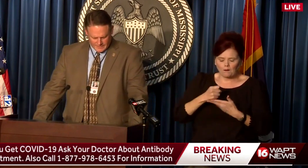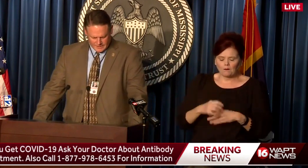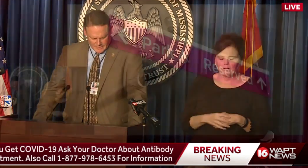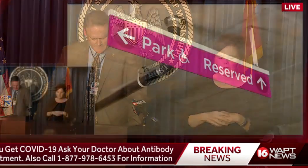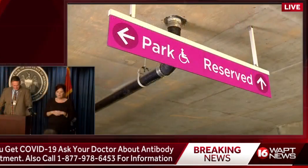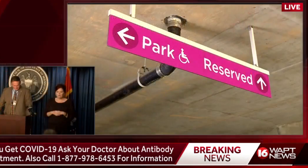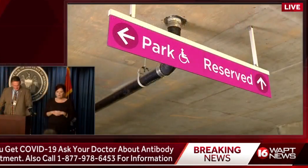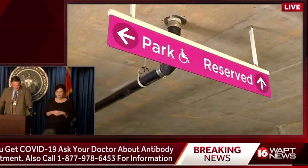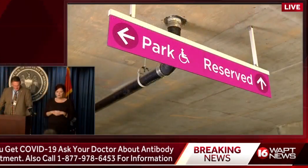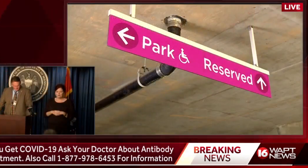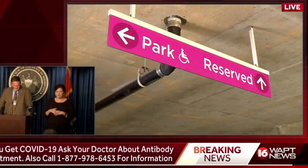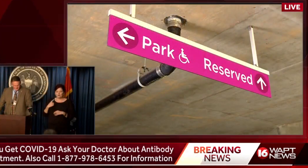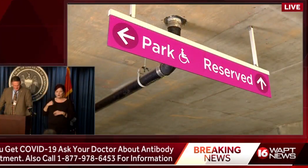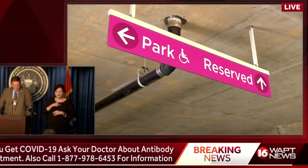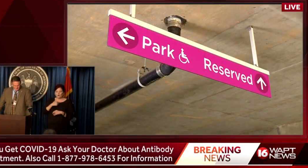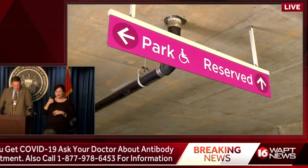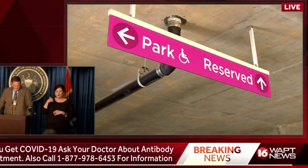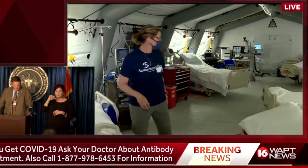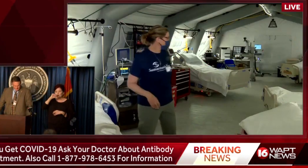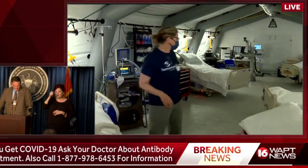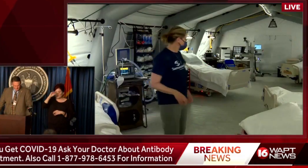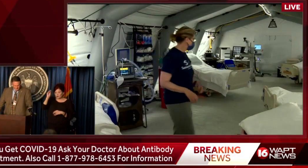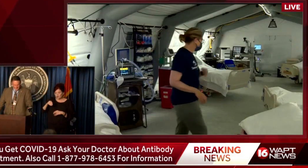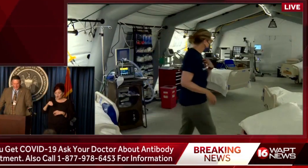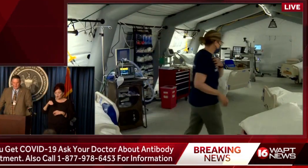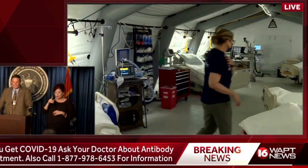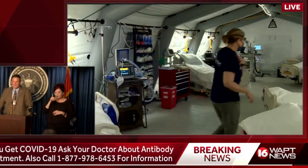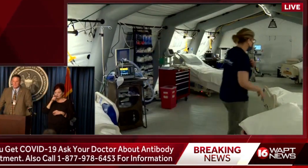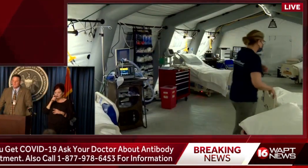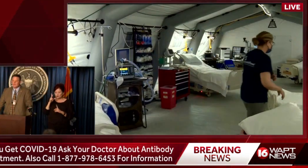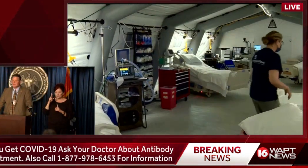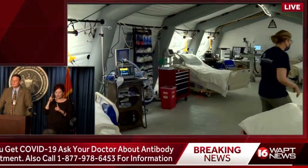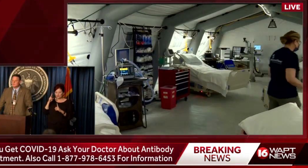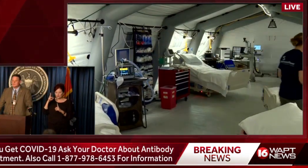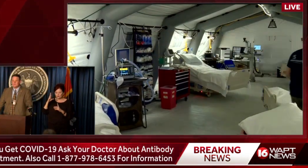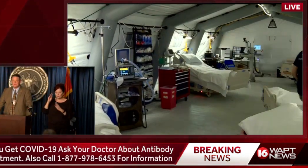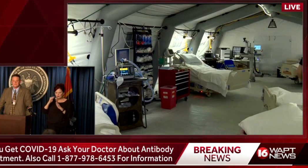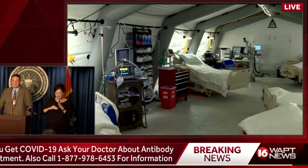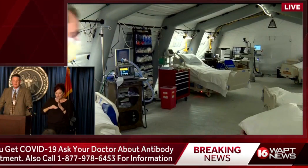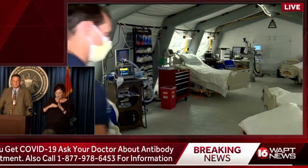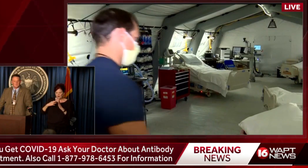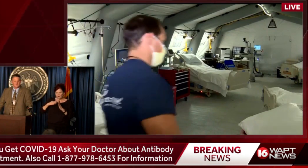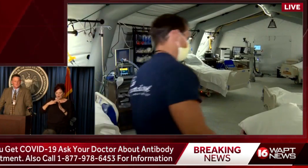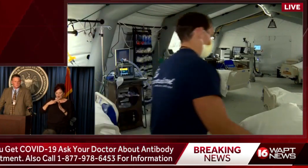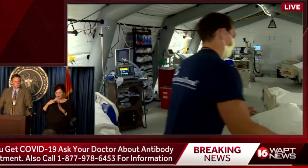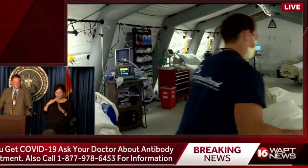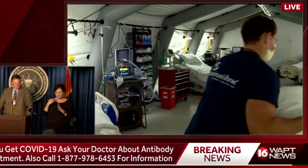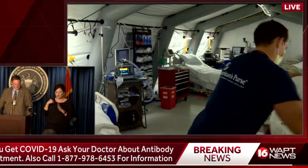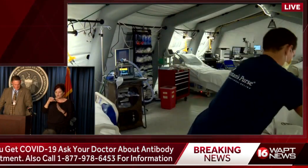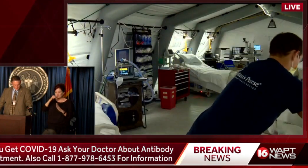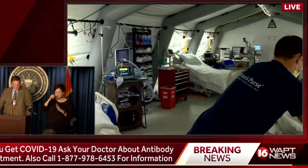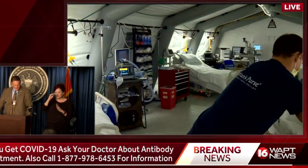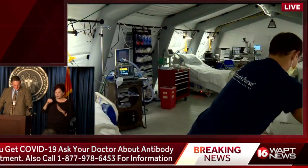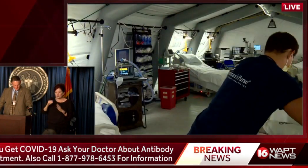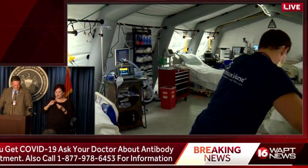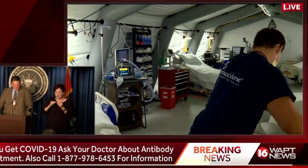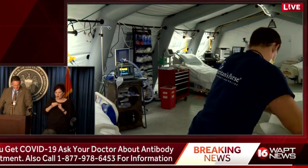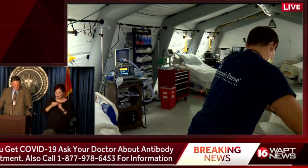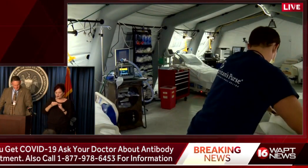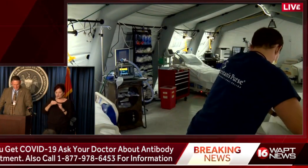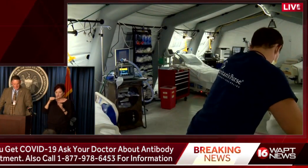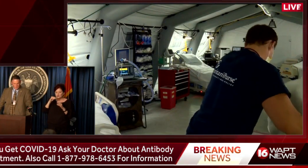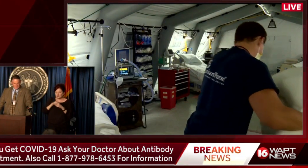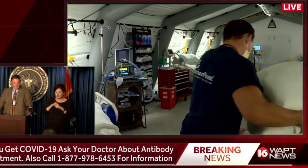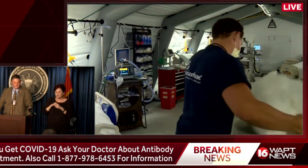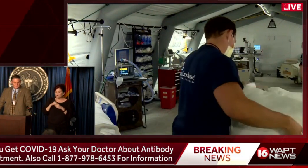We've got 10% of those that have applied already. We've got 10% of the entire number that we need that are currently in the vetting